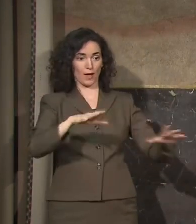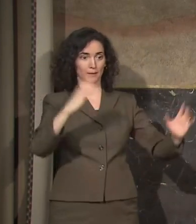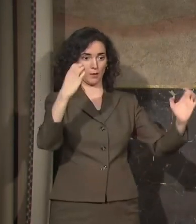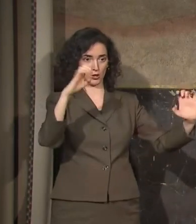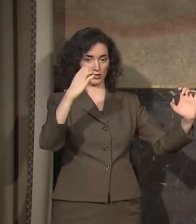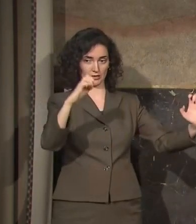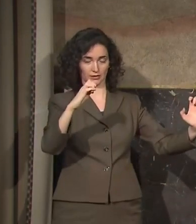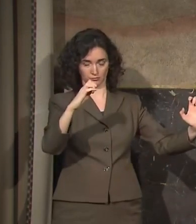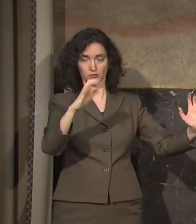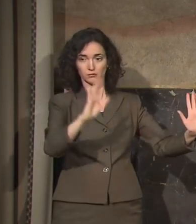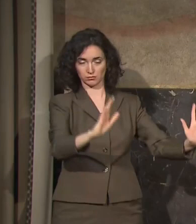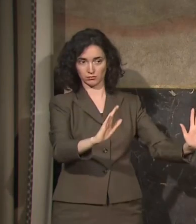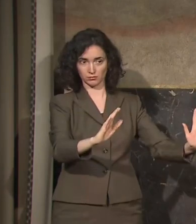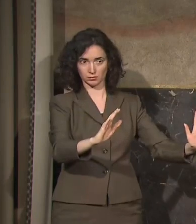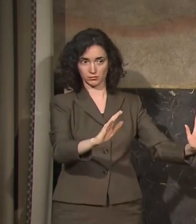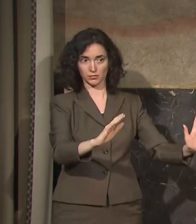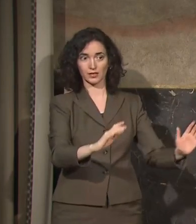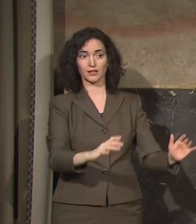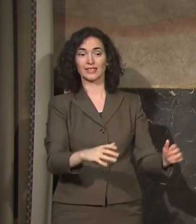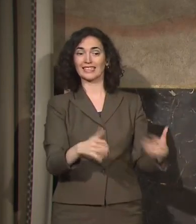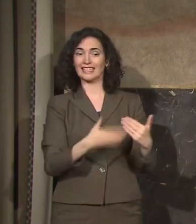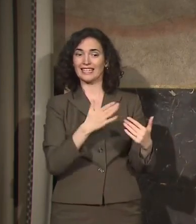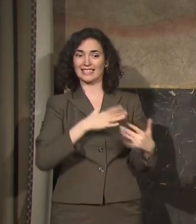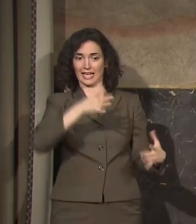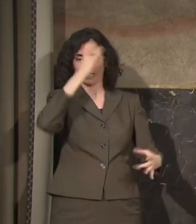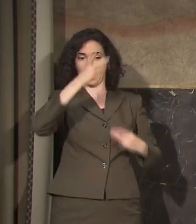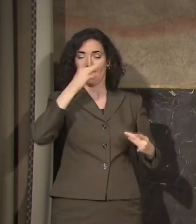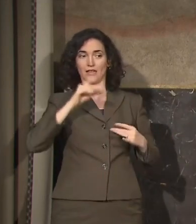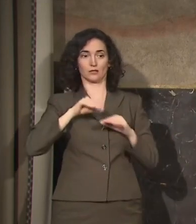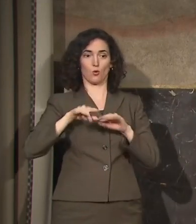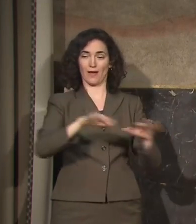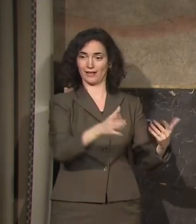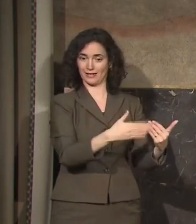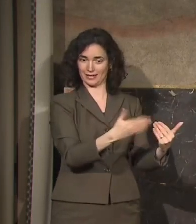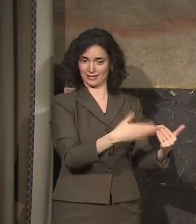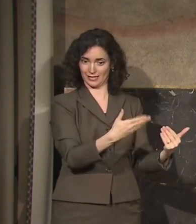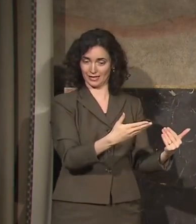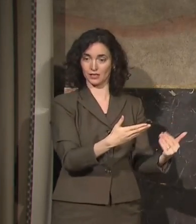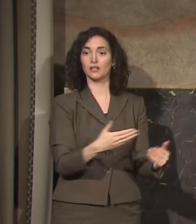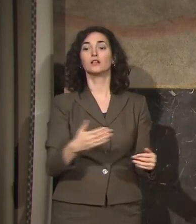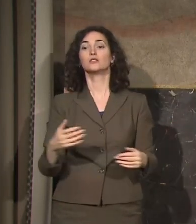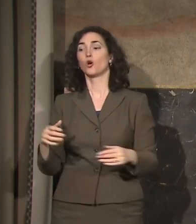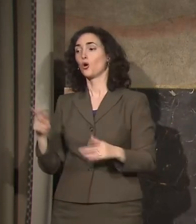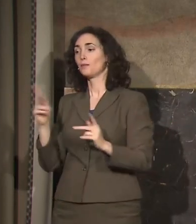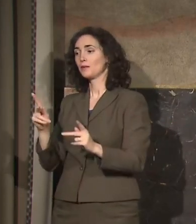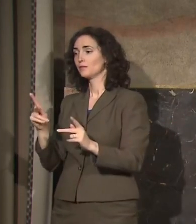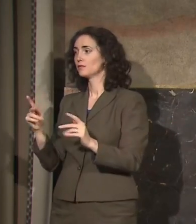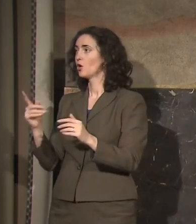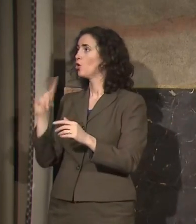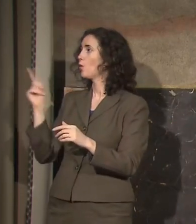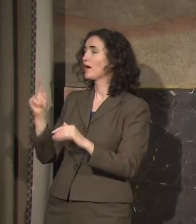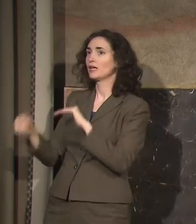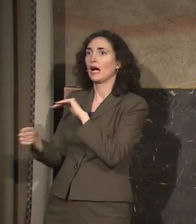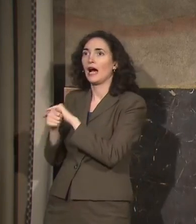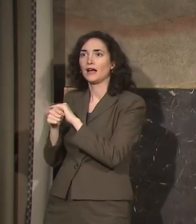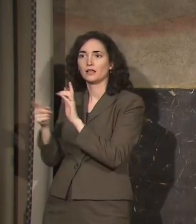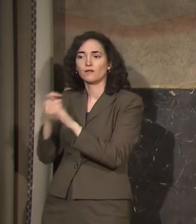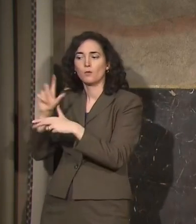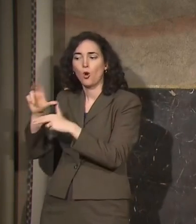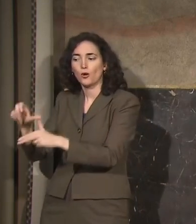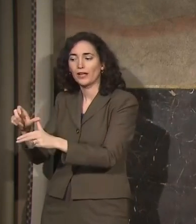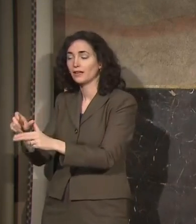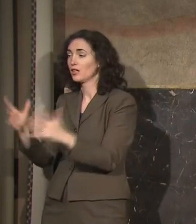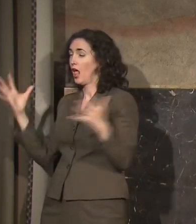now with a virus. That is contagious. Non-congregant sheltering is preferred. It isn't